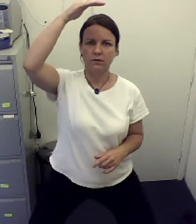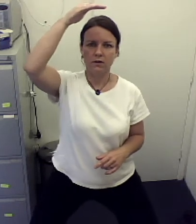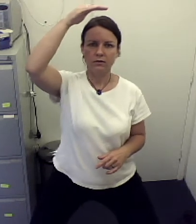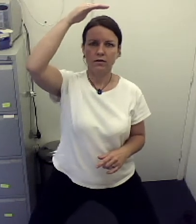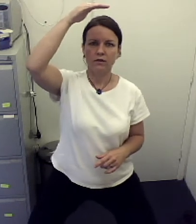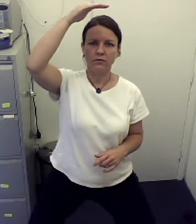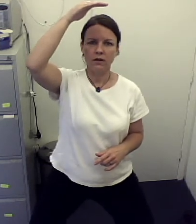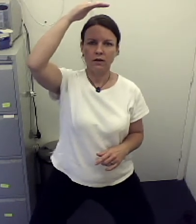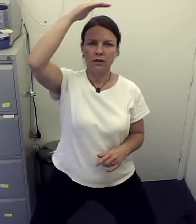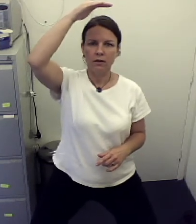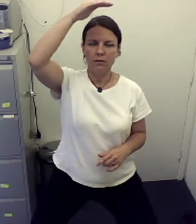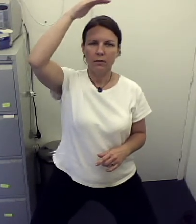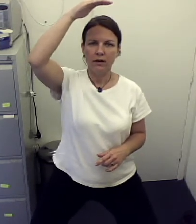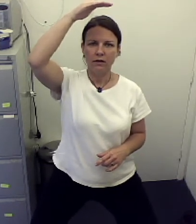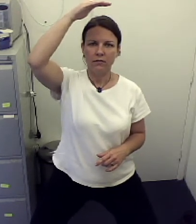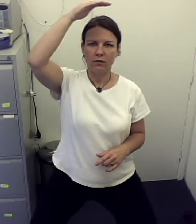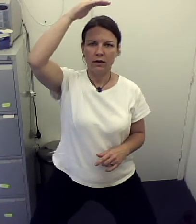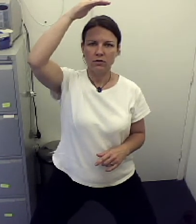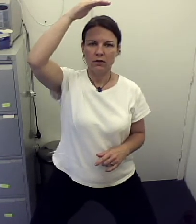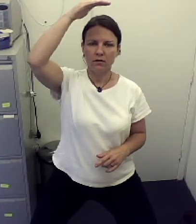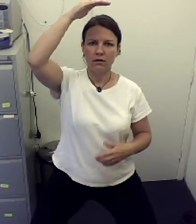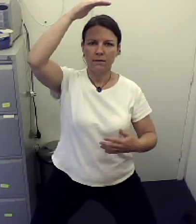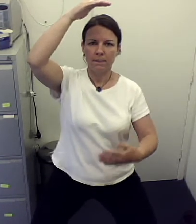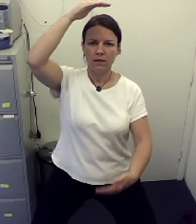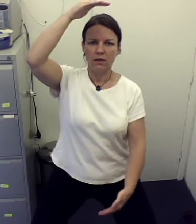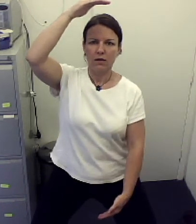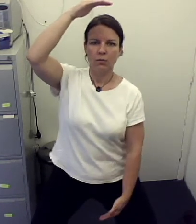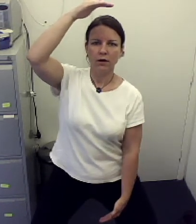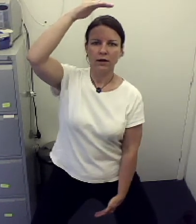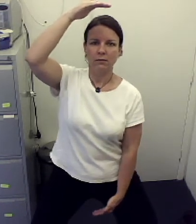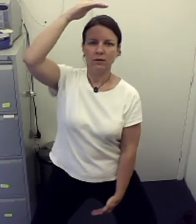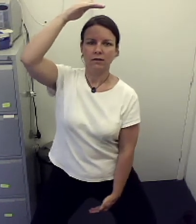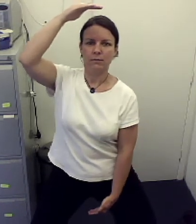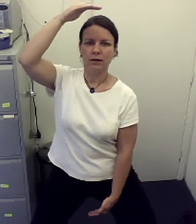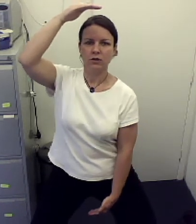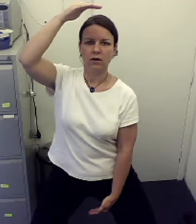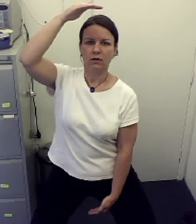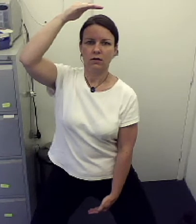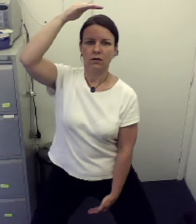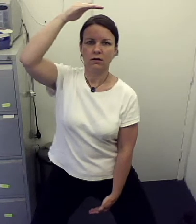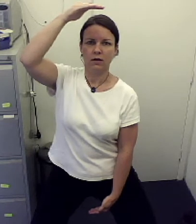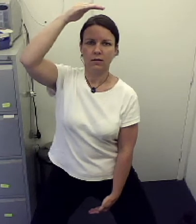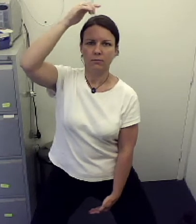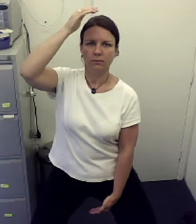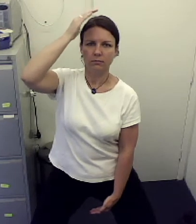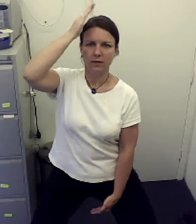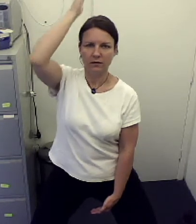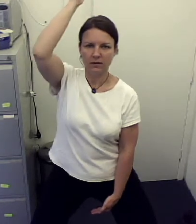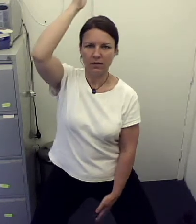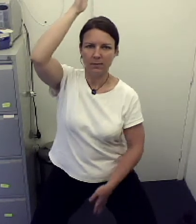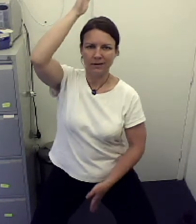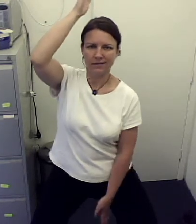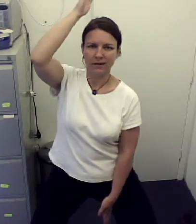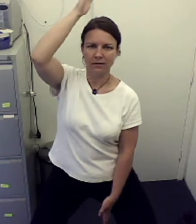I have to crouch my hand. One hand over crown chakra. One hand beneath the base chakra. Like set up and down.